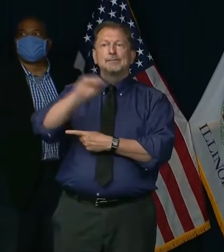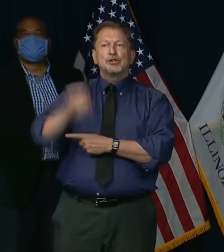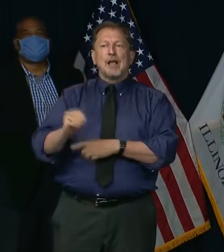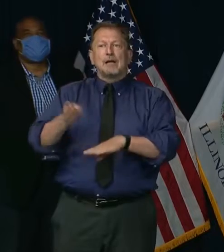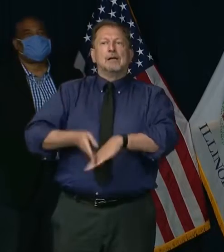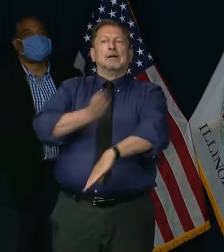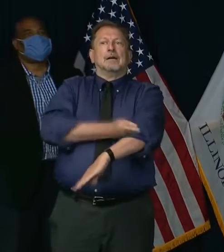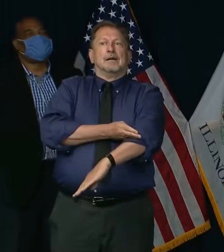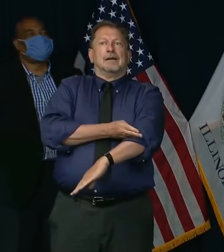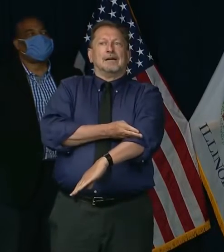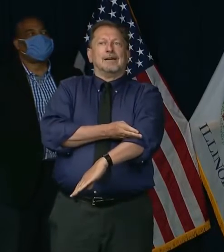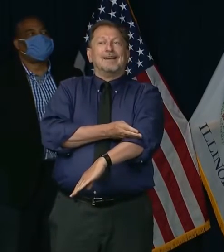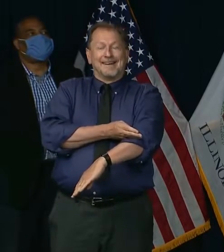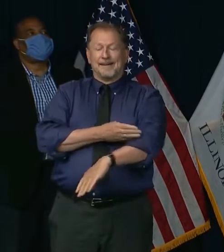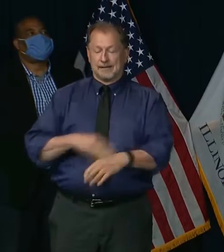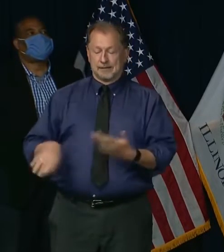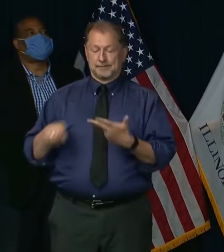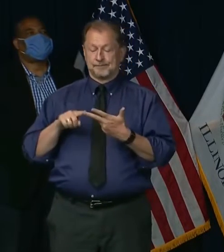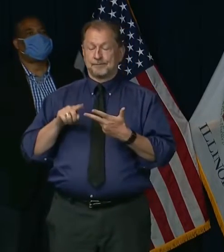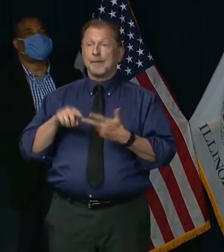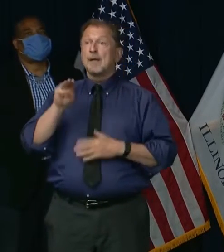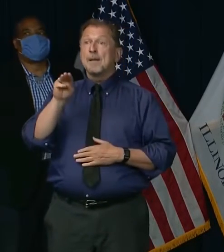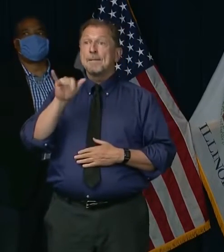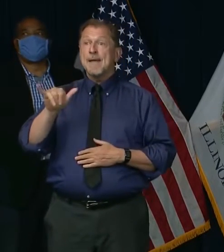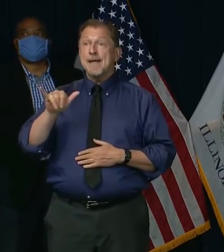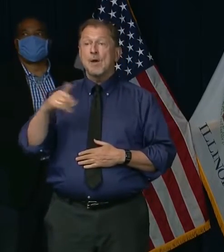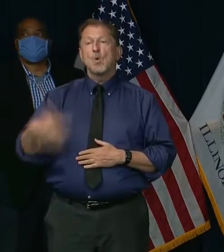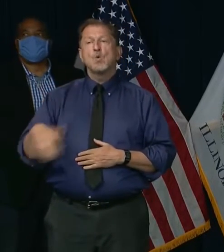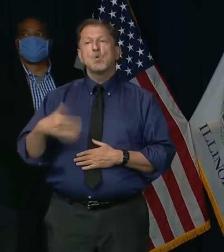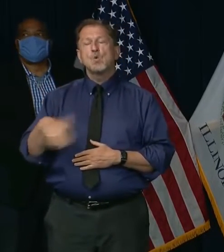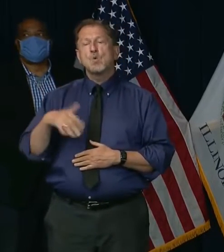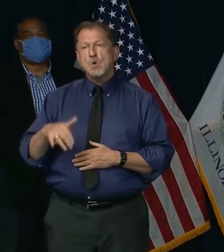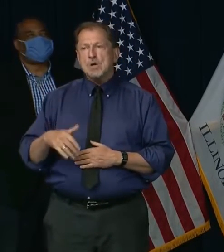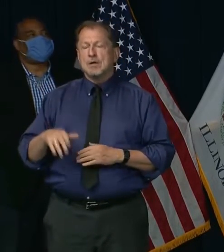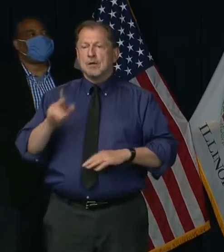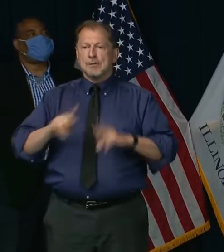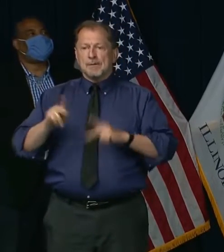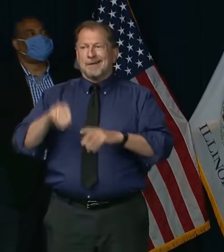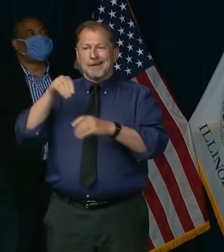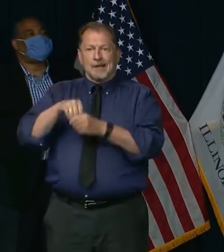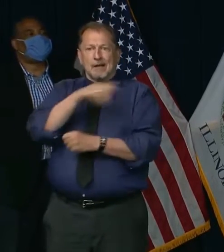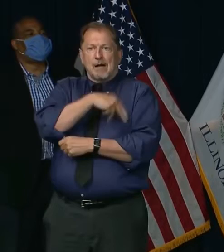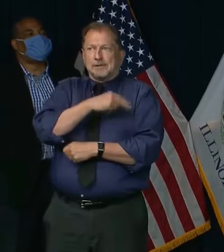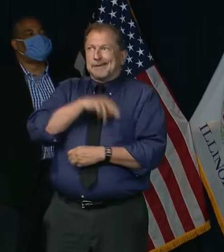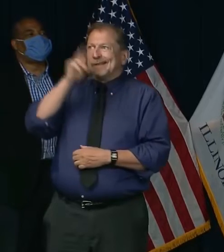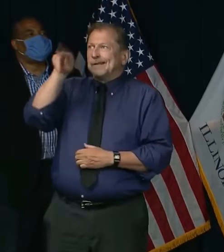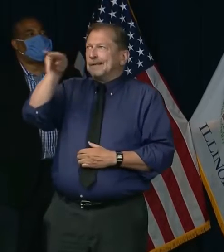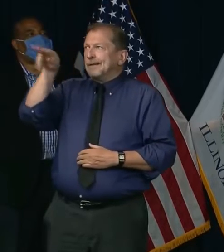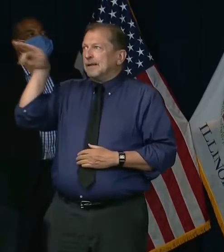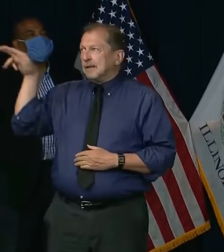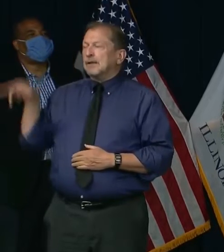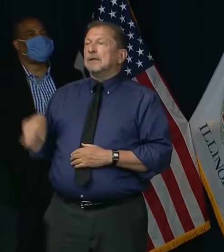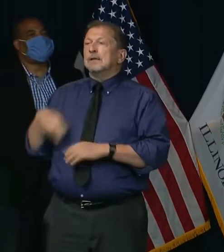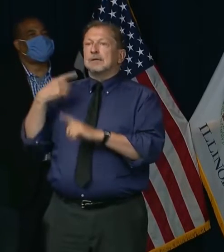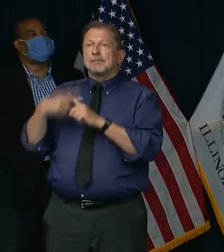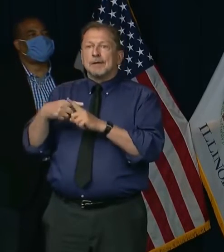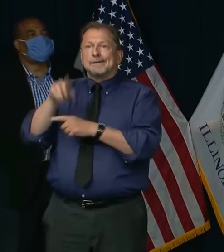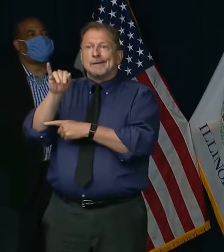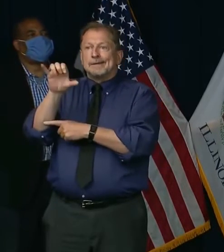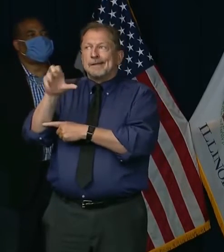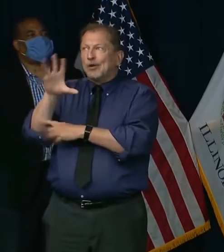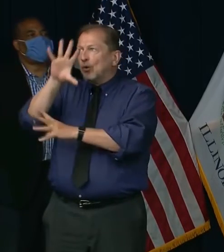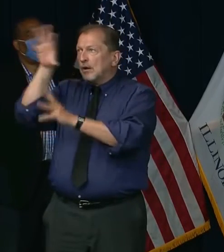From a peak in the first week of May, the number of COVID-positive hospitalizations, including in the ICU,